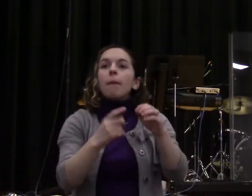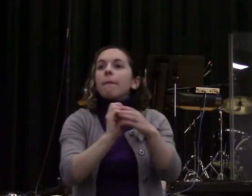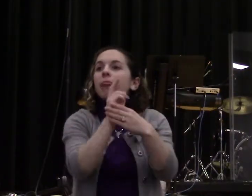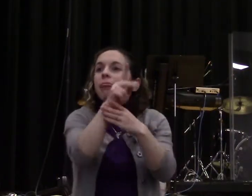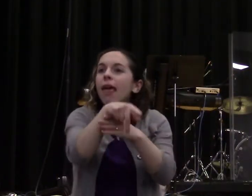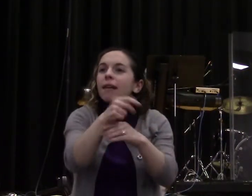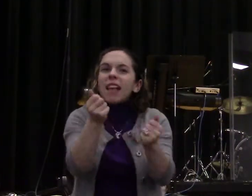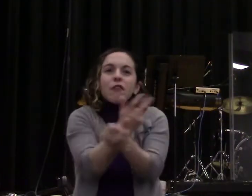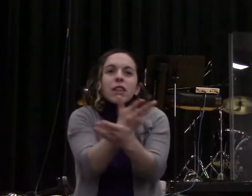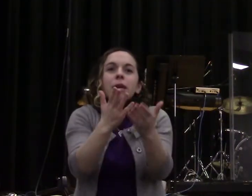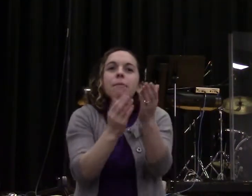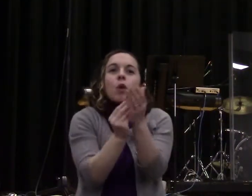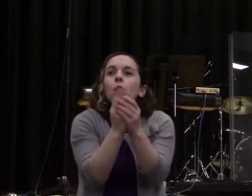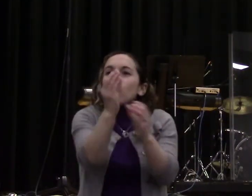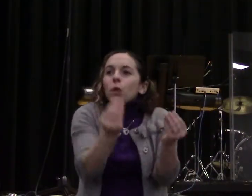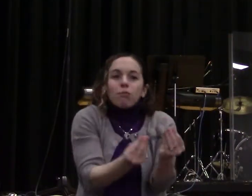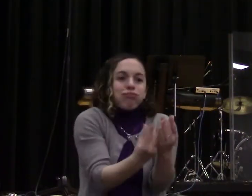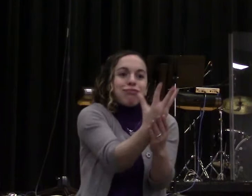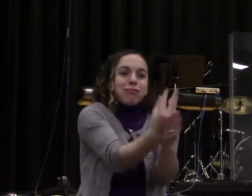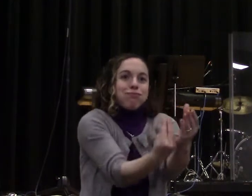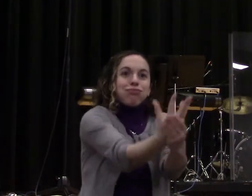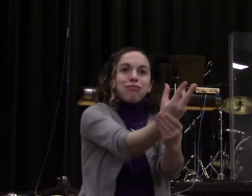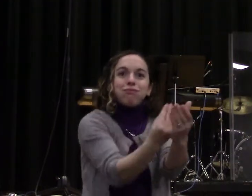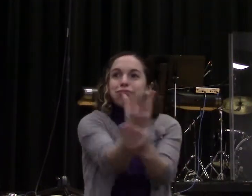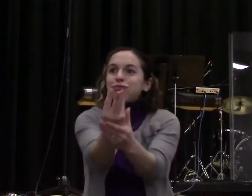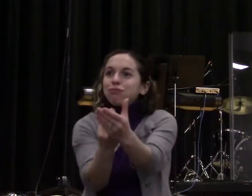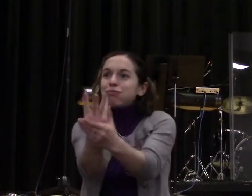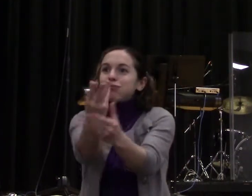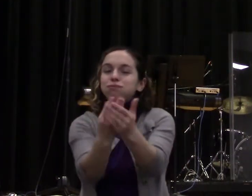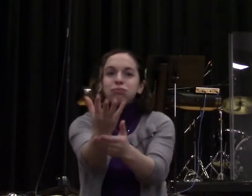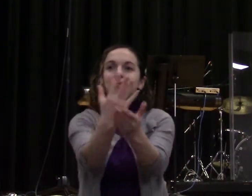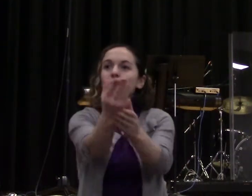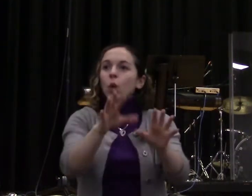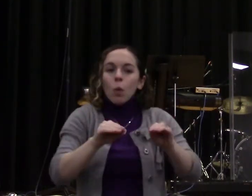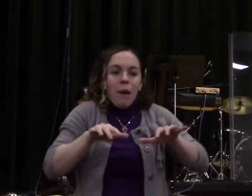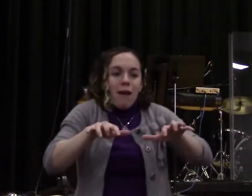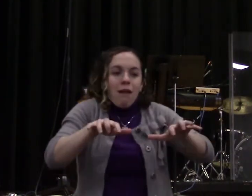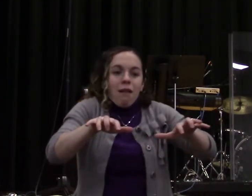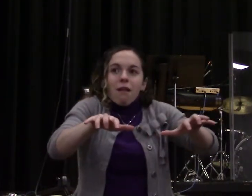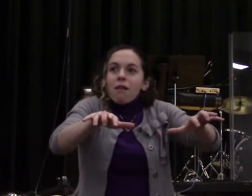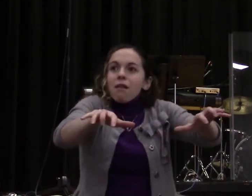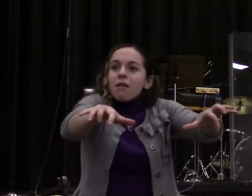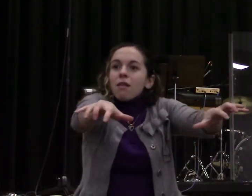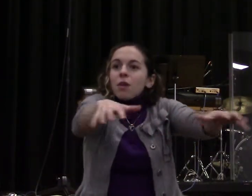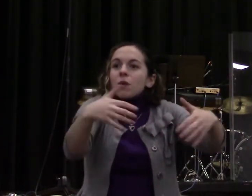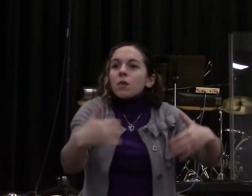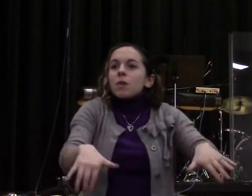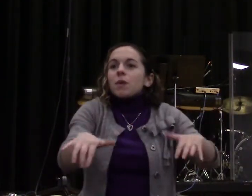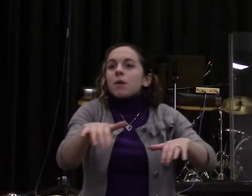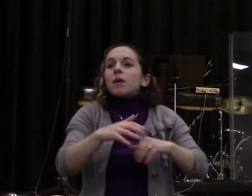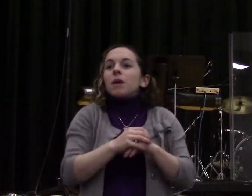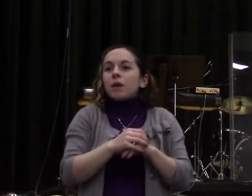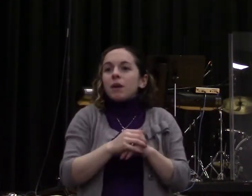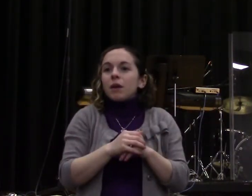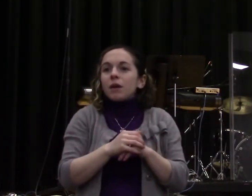covering his whole body. Hallelujah. It's like they are being dew in Mount Hermon and your garden being